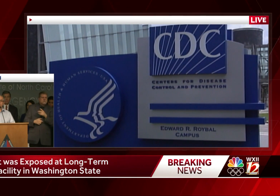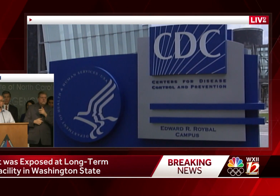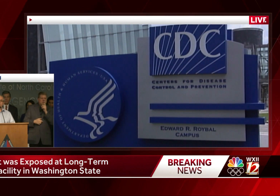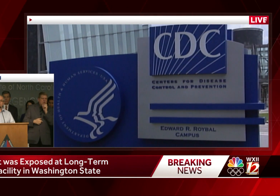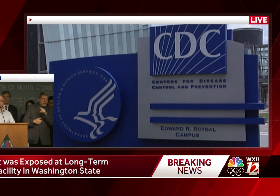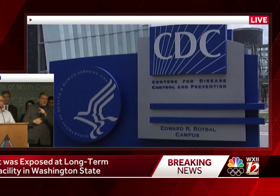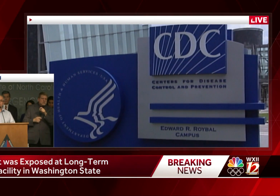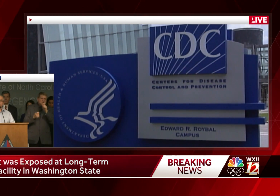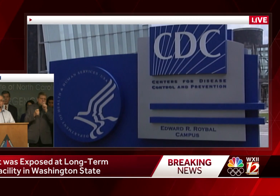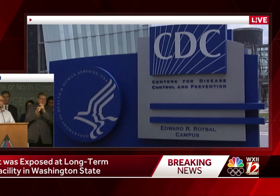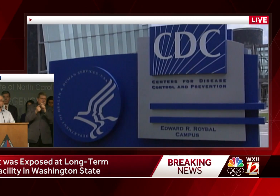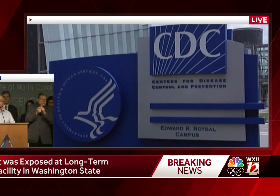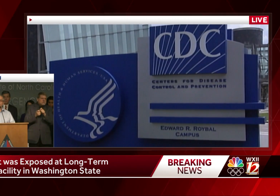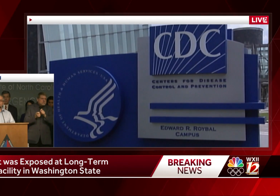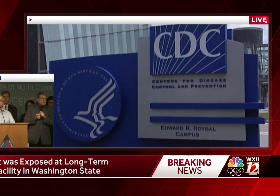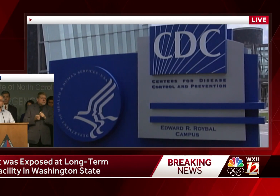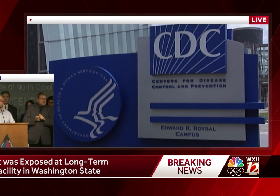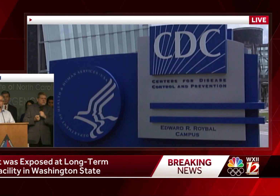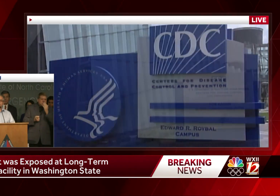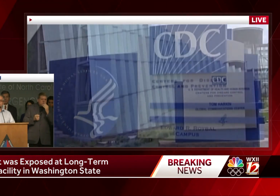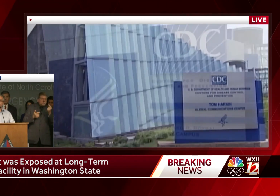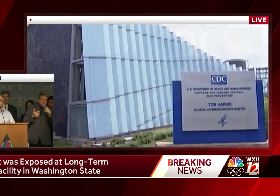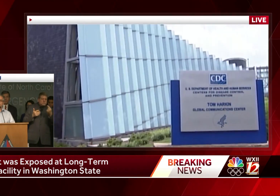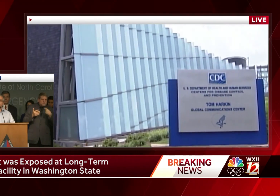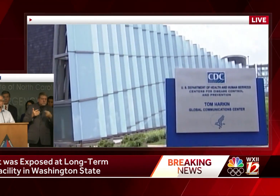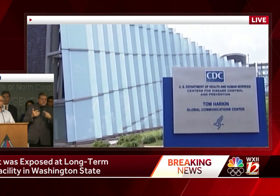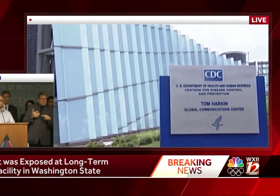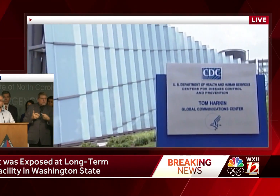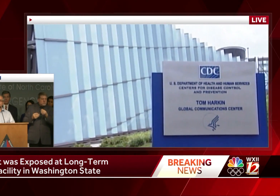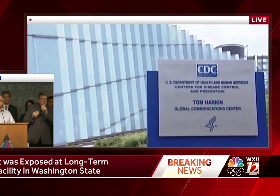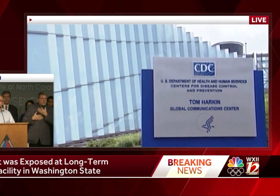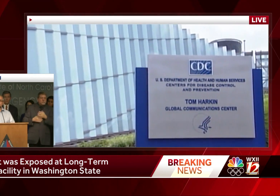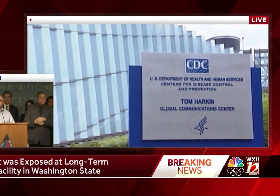pieces of information to help us understand their health.